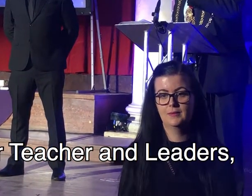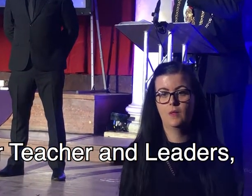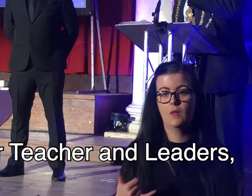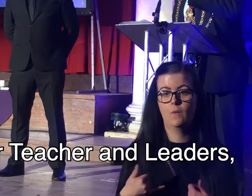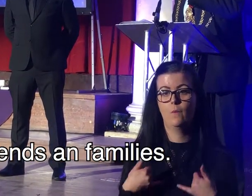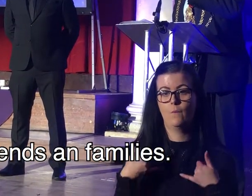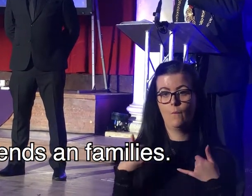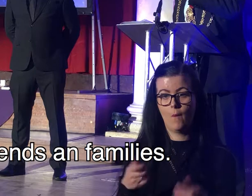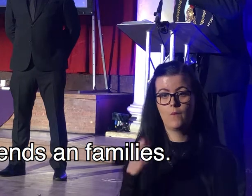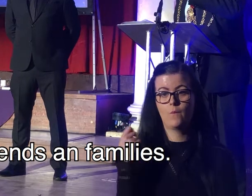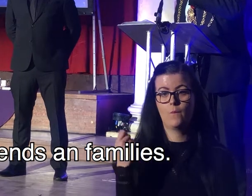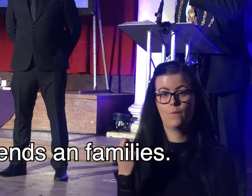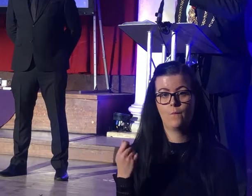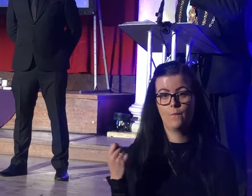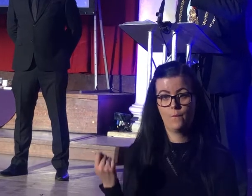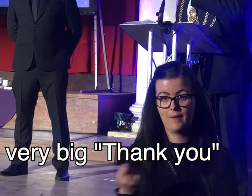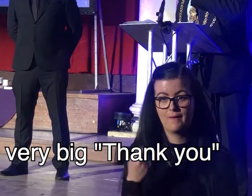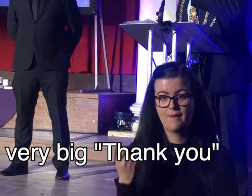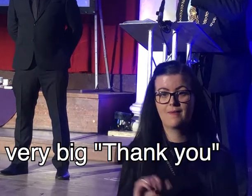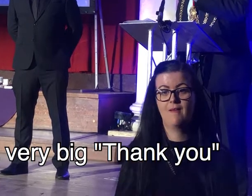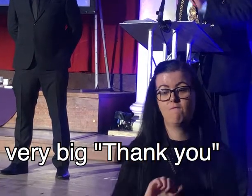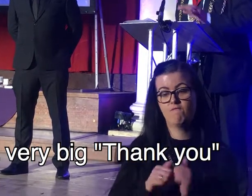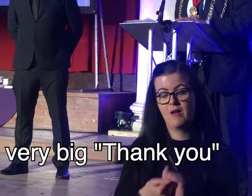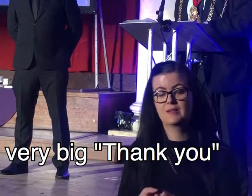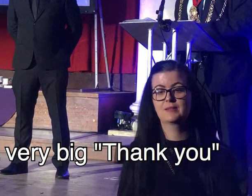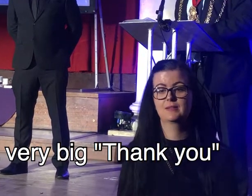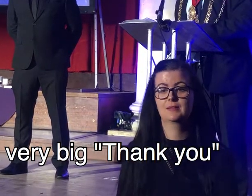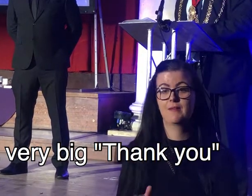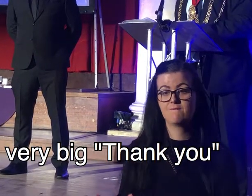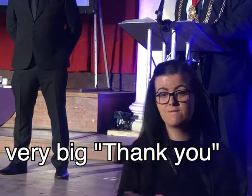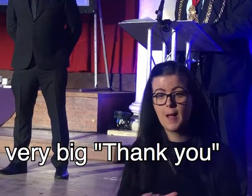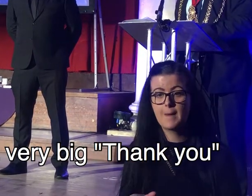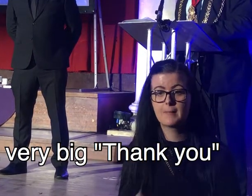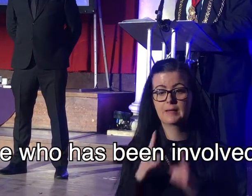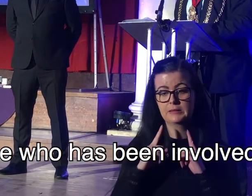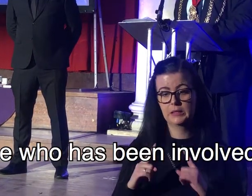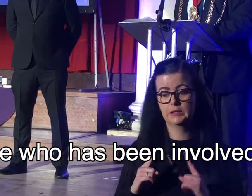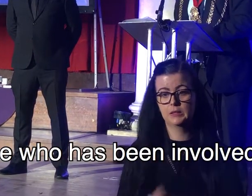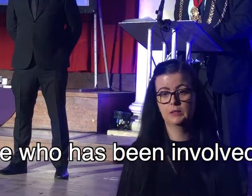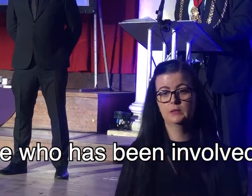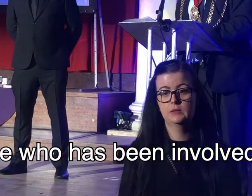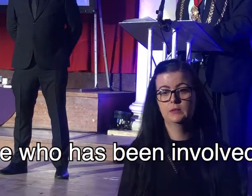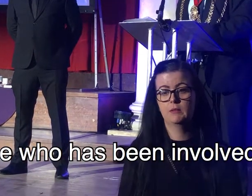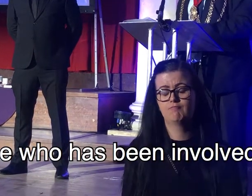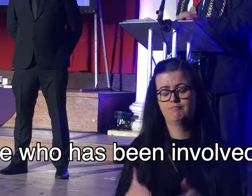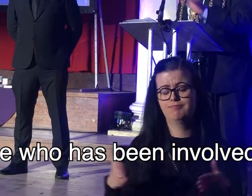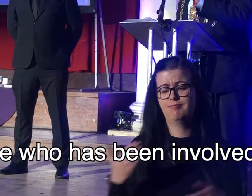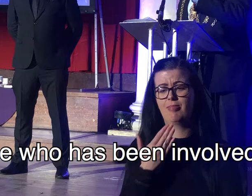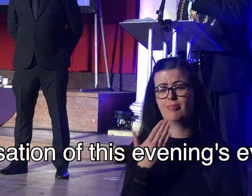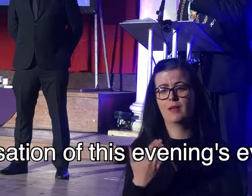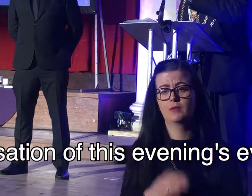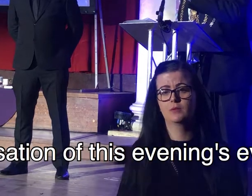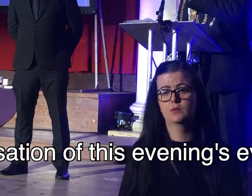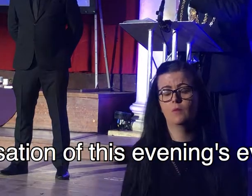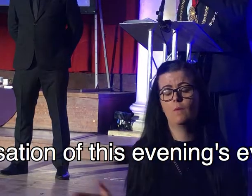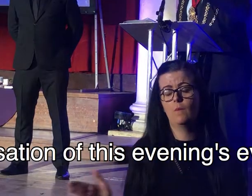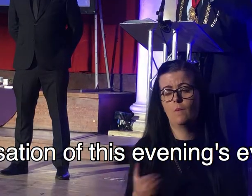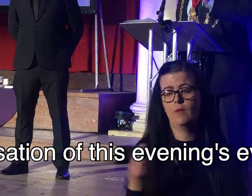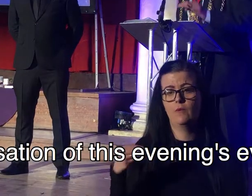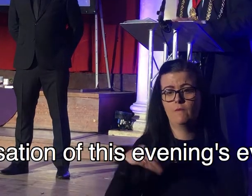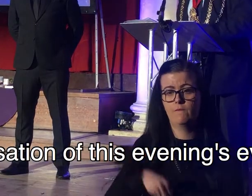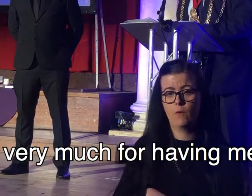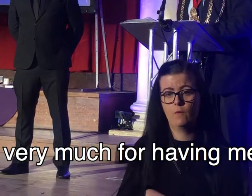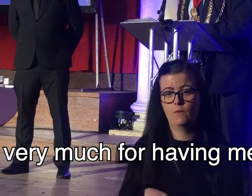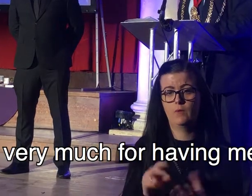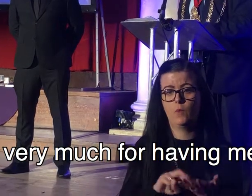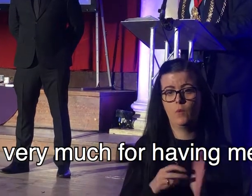and leaders, friends and families. Also, a very big thank you to everyone who has been involved in the organization